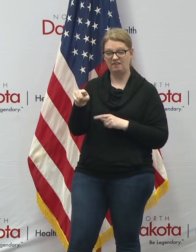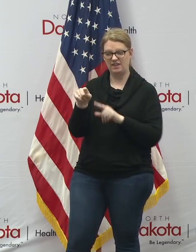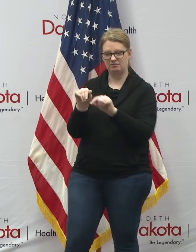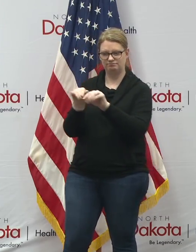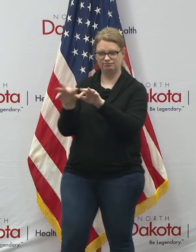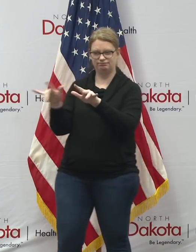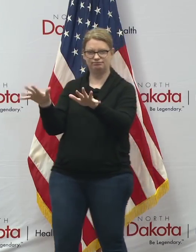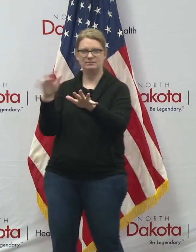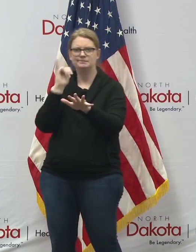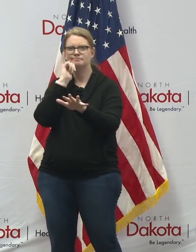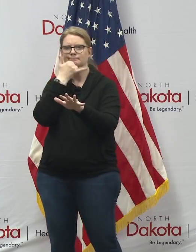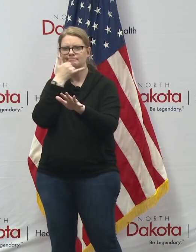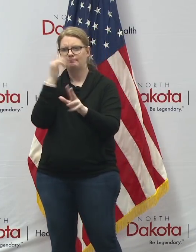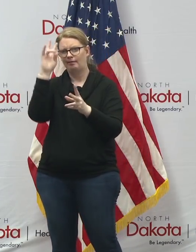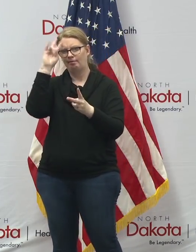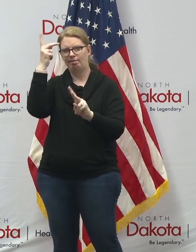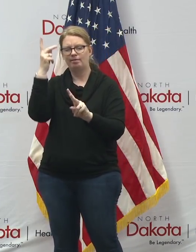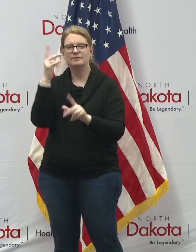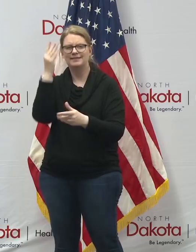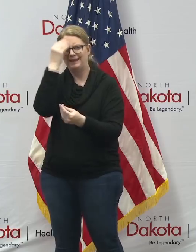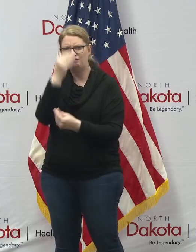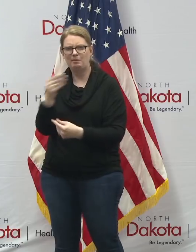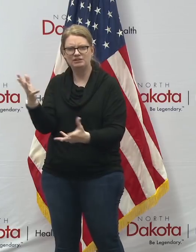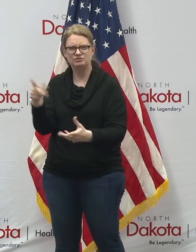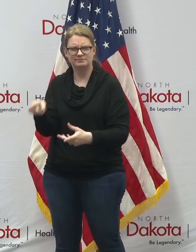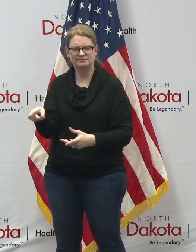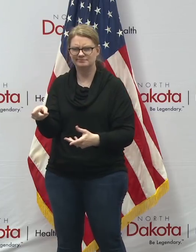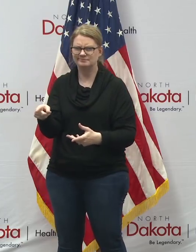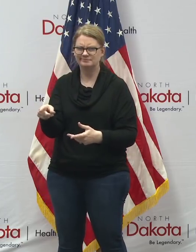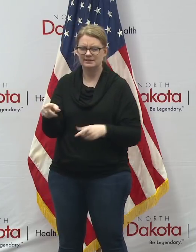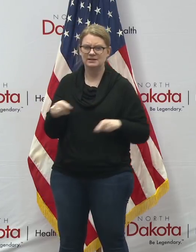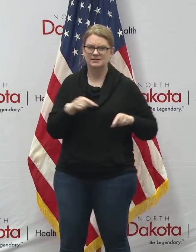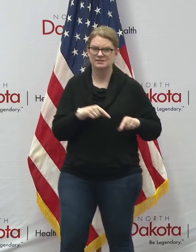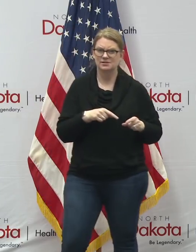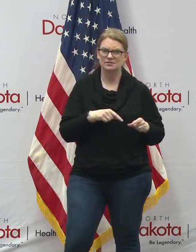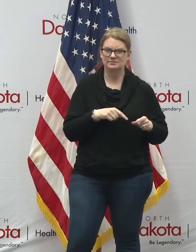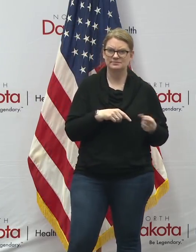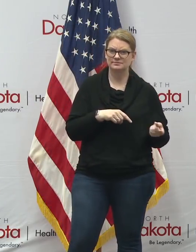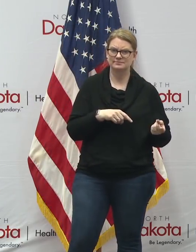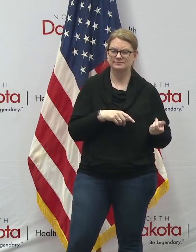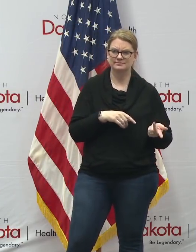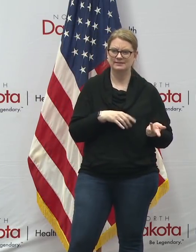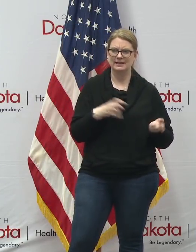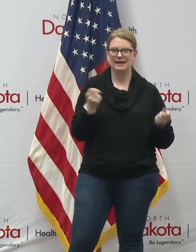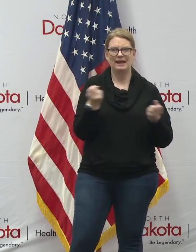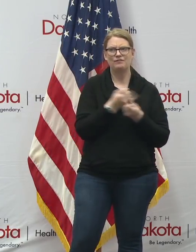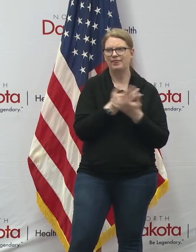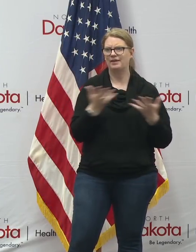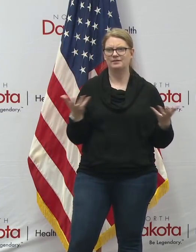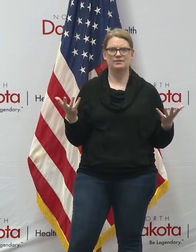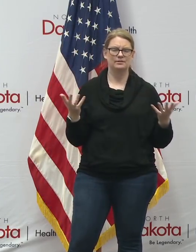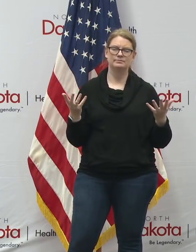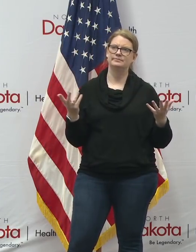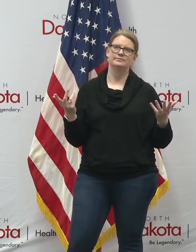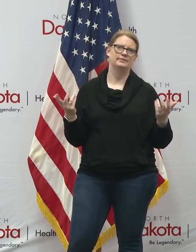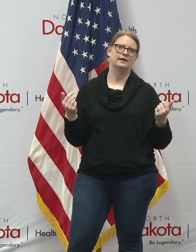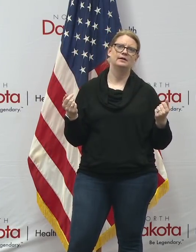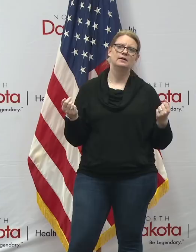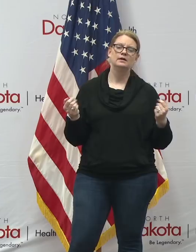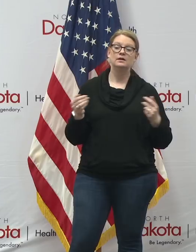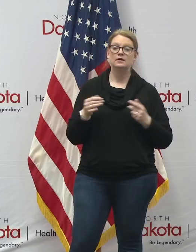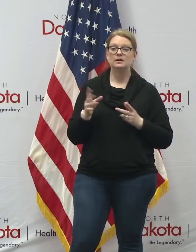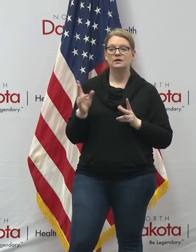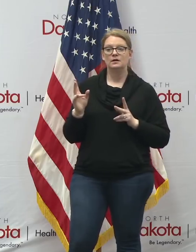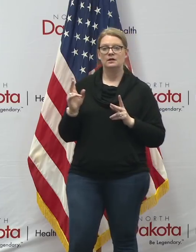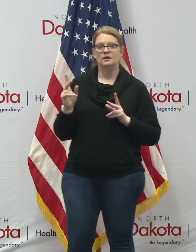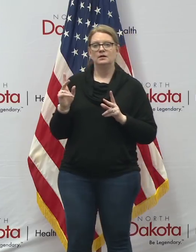on all range of things uh and it's just uh uh you know everything from uh people you know saying that